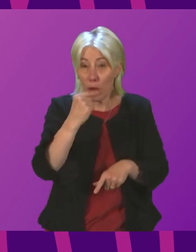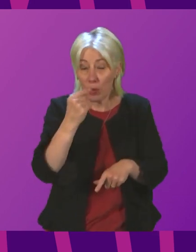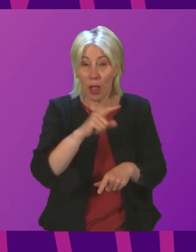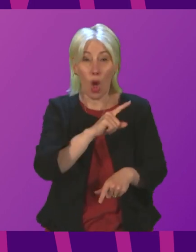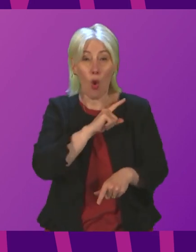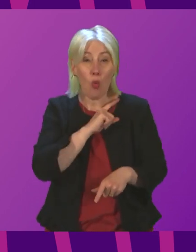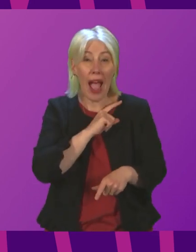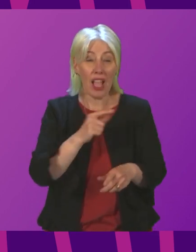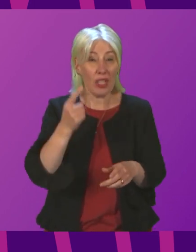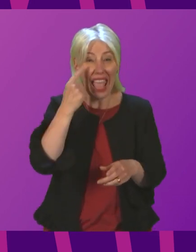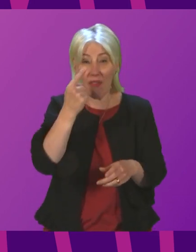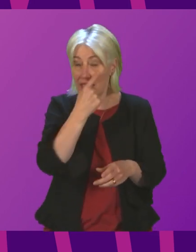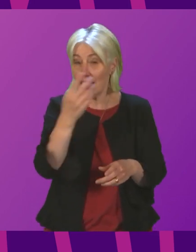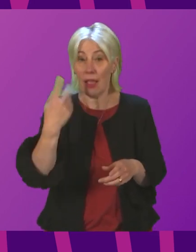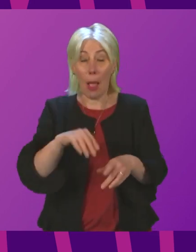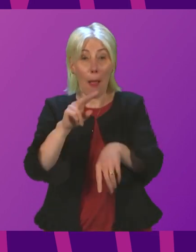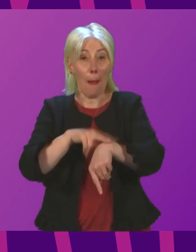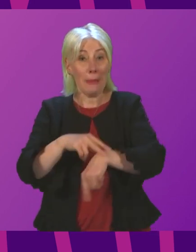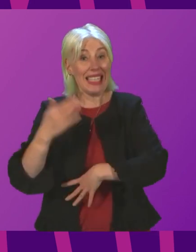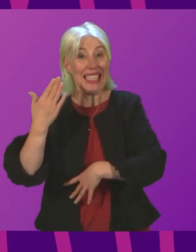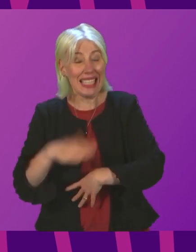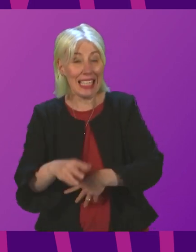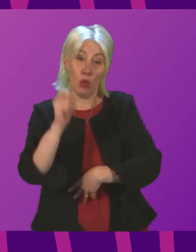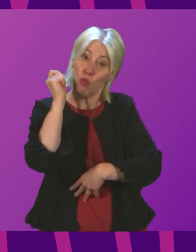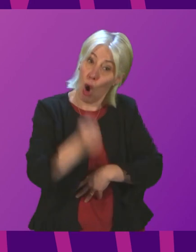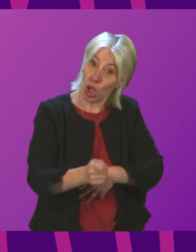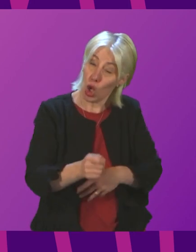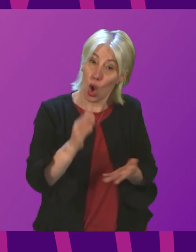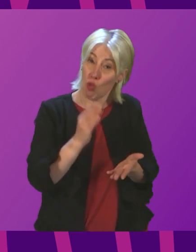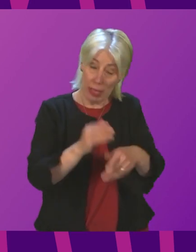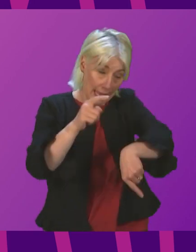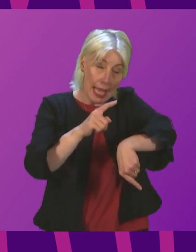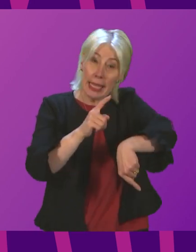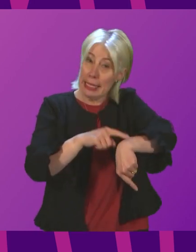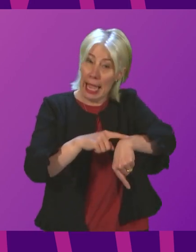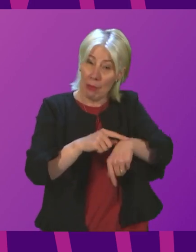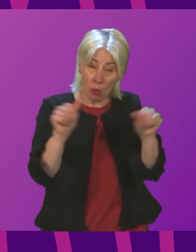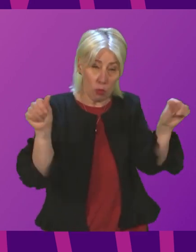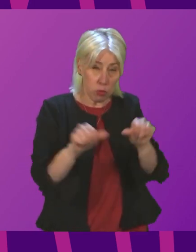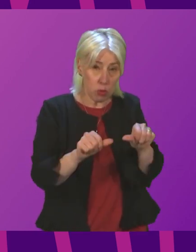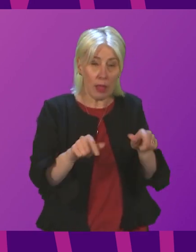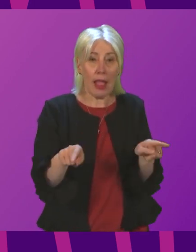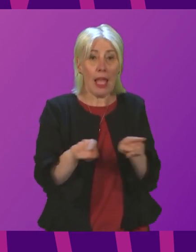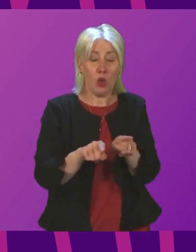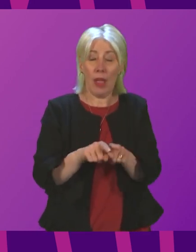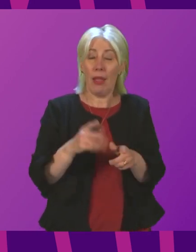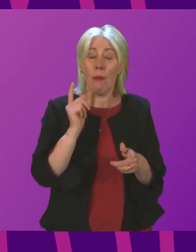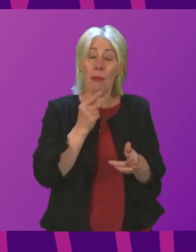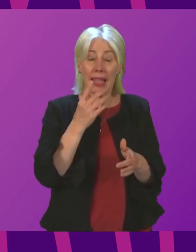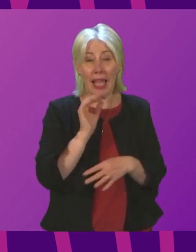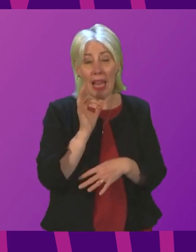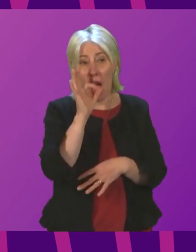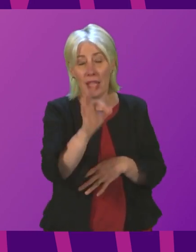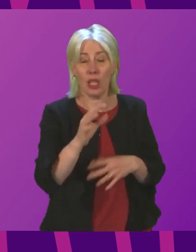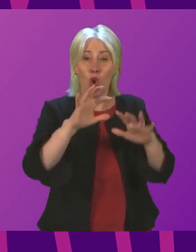need is time-sensitive? And also in highlighting that people can reach Rape Crisis Scotland for support via their